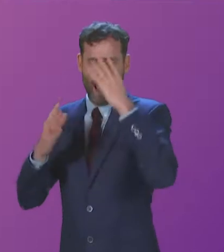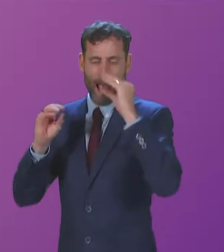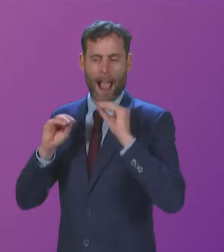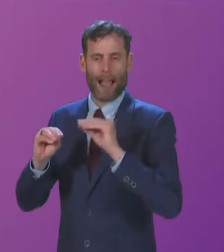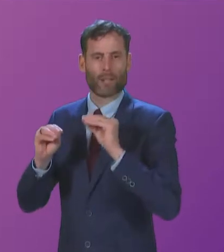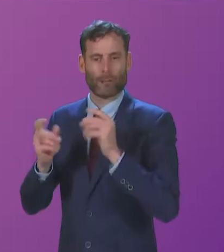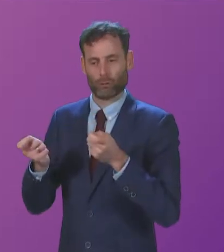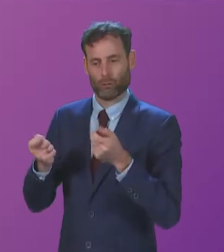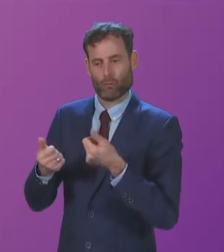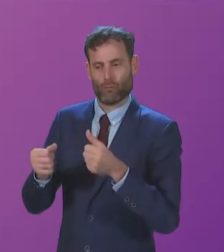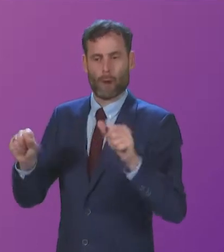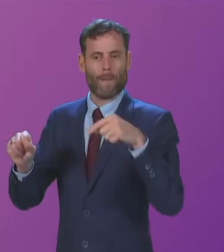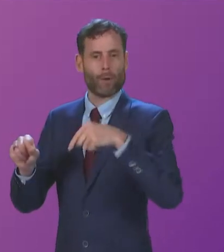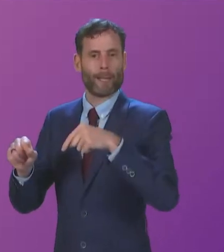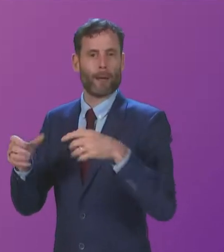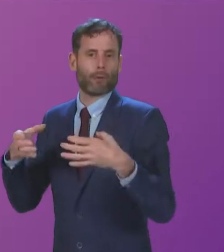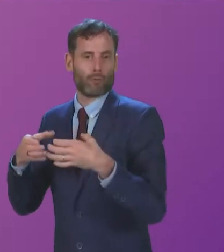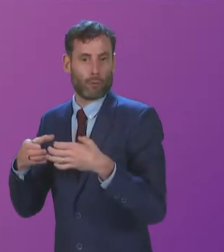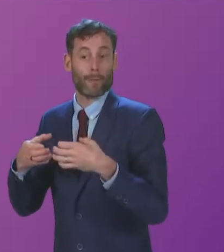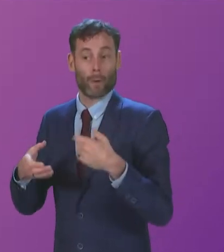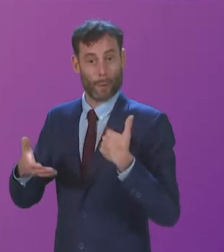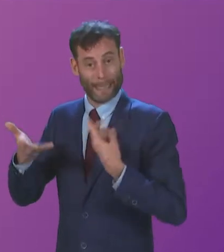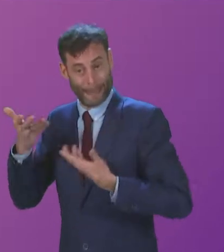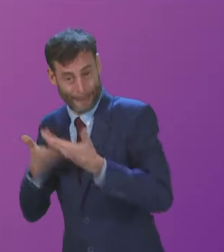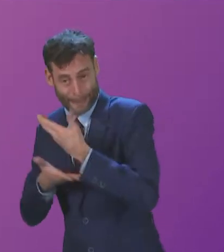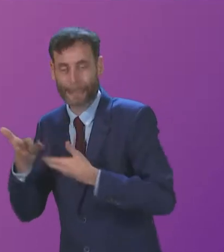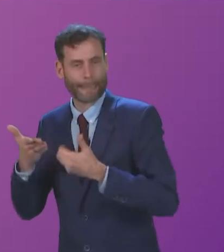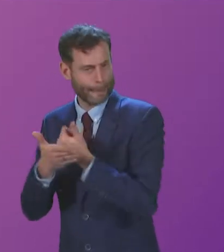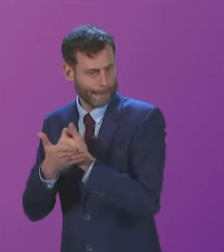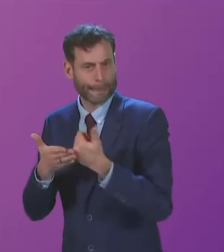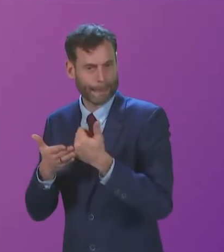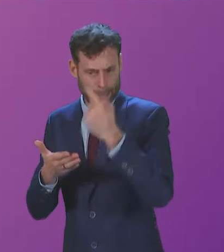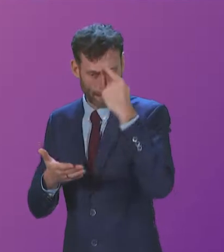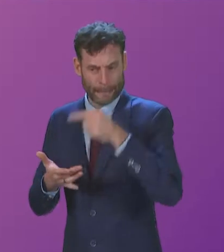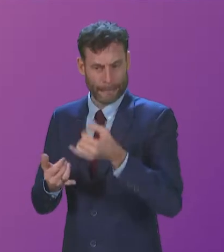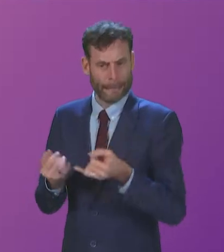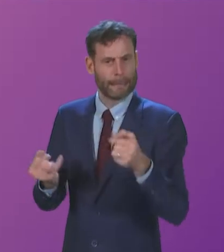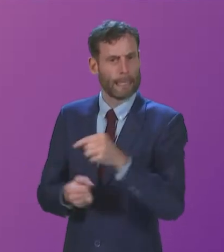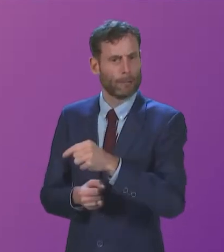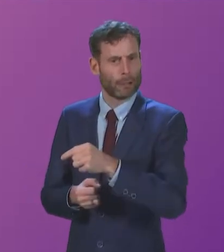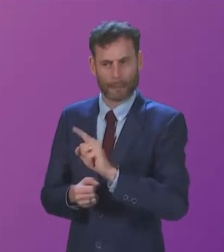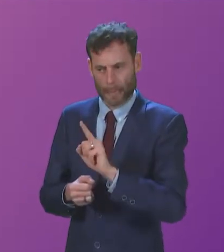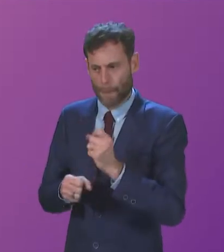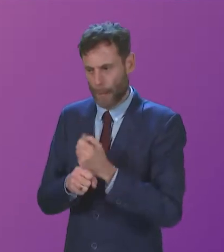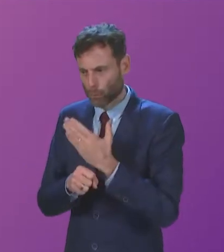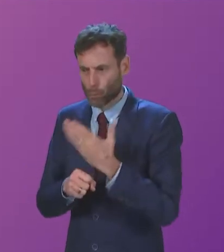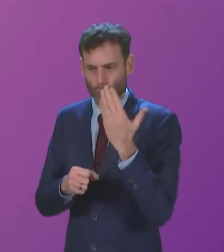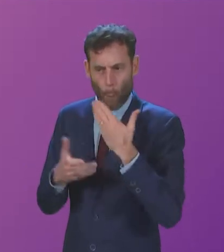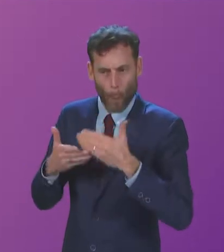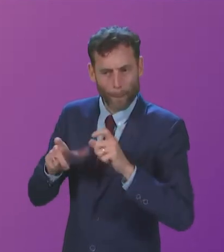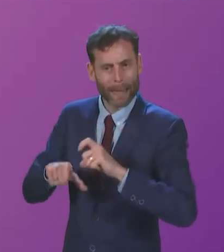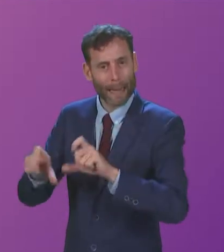Group every time that meets. And we take that, as a government, take that very seriously. Schools can take